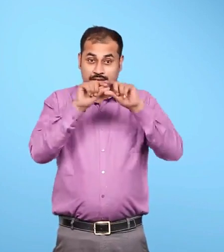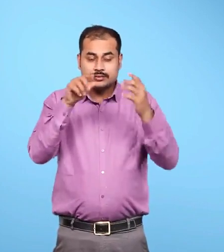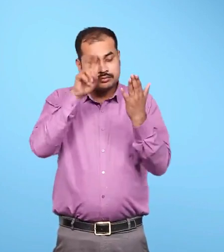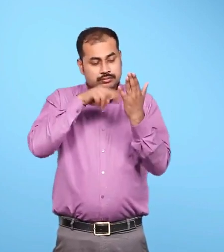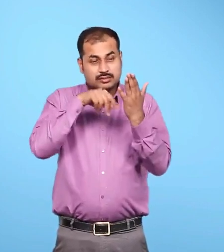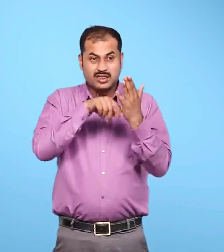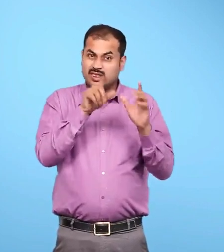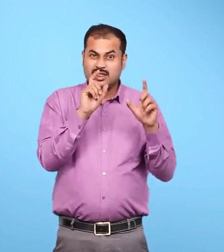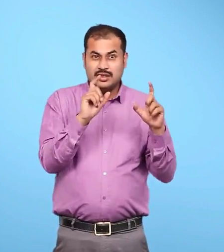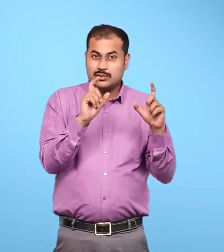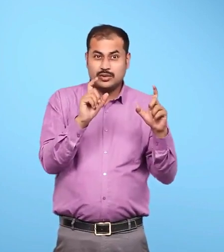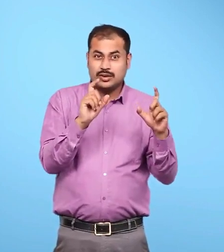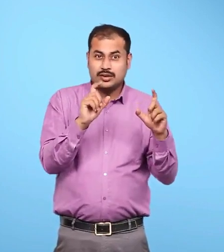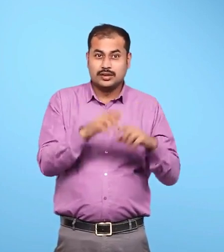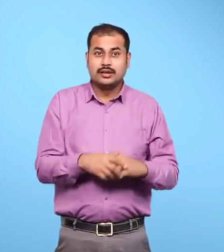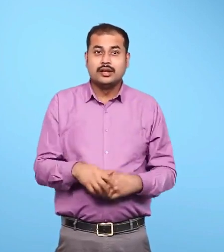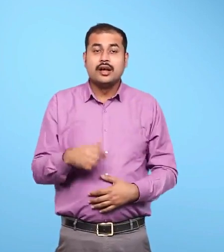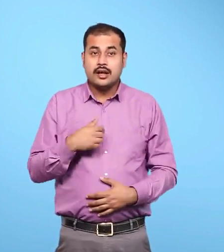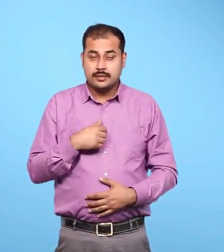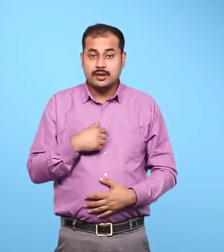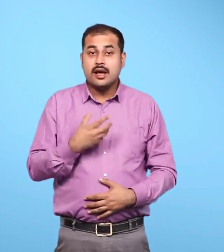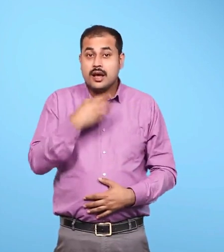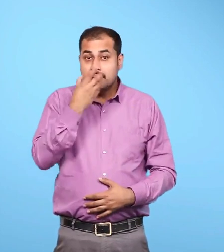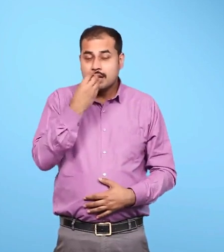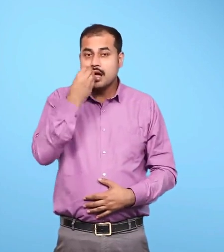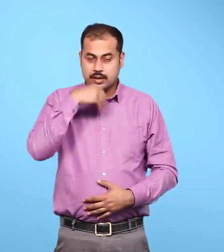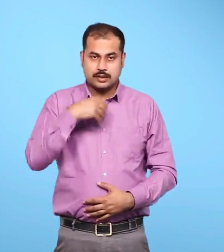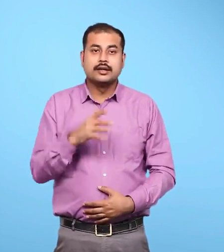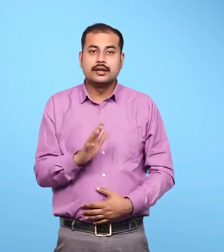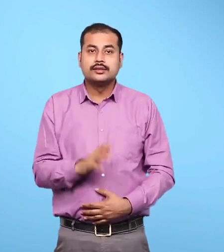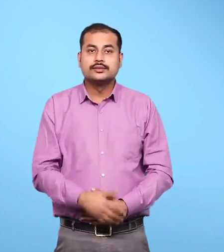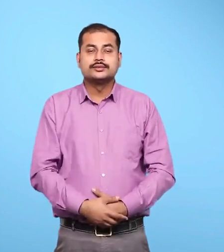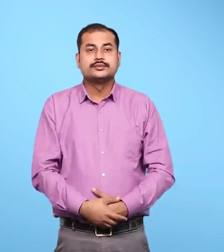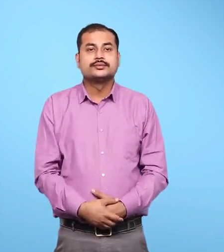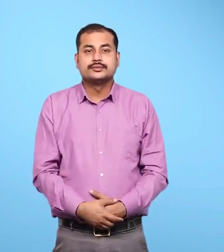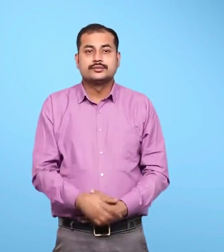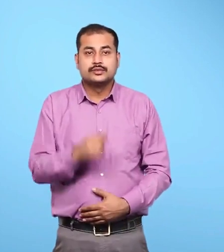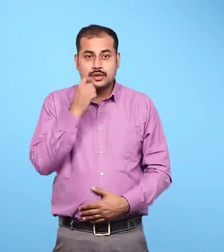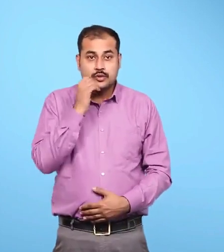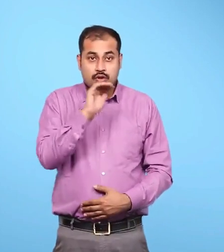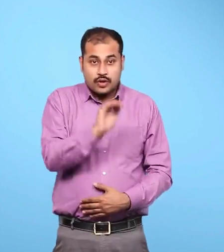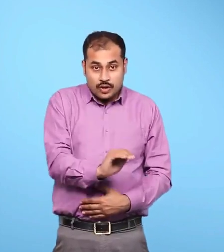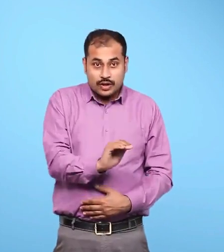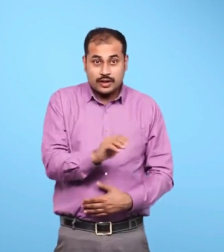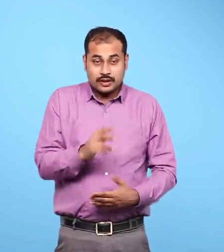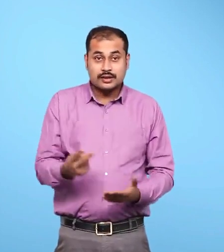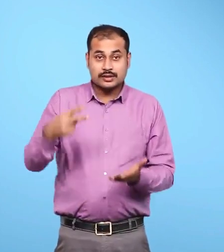sentences carefully. I ate an apple. A boy is standing